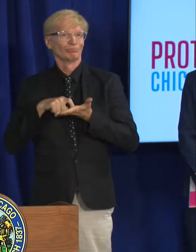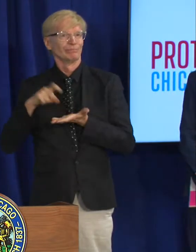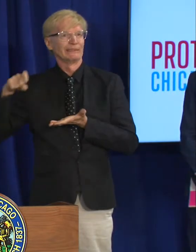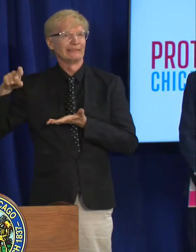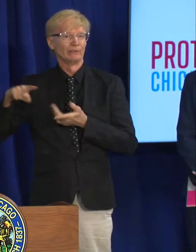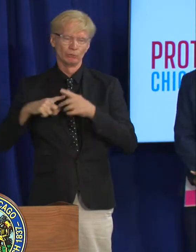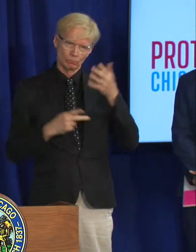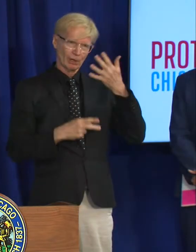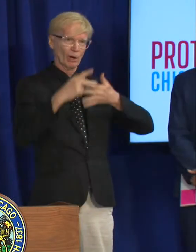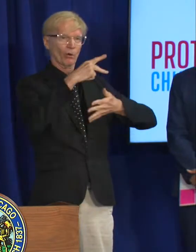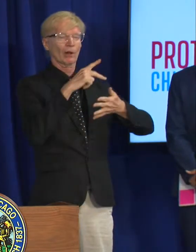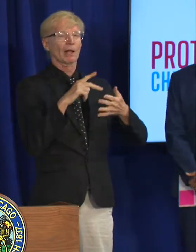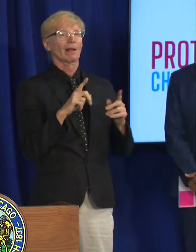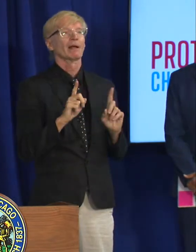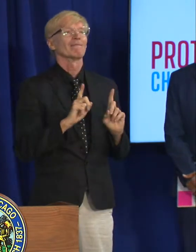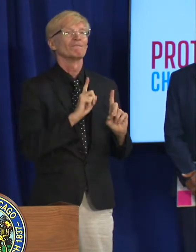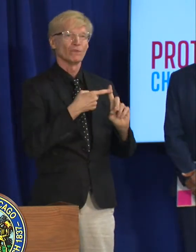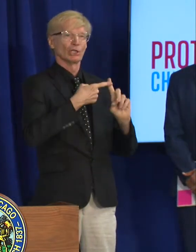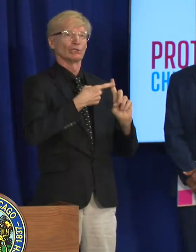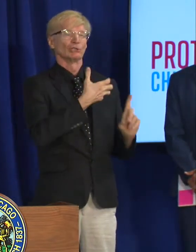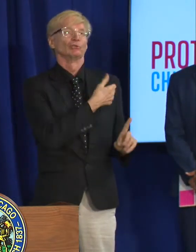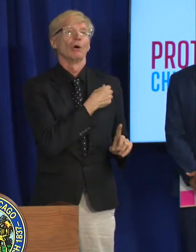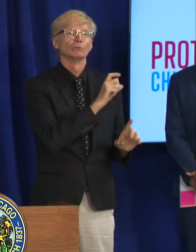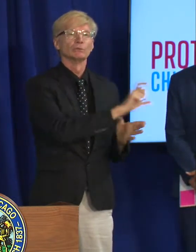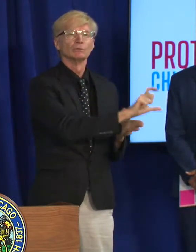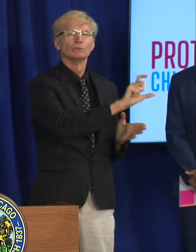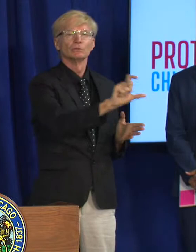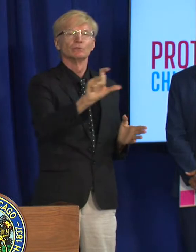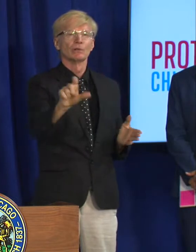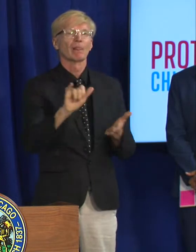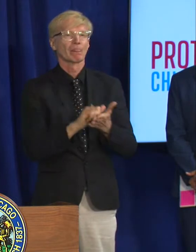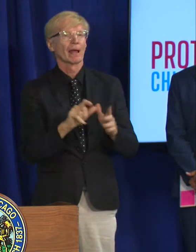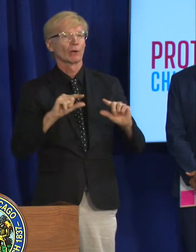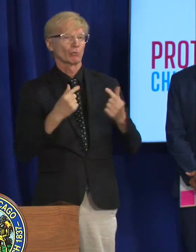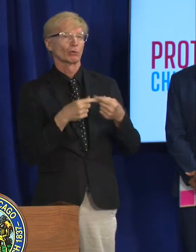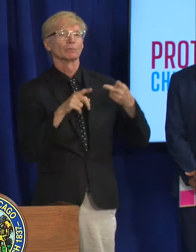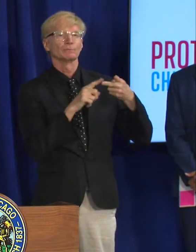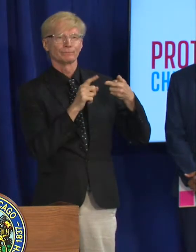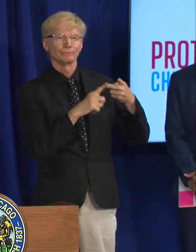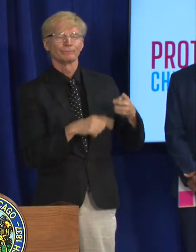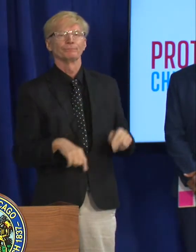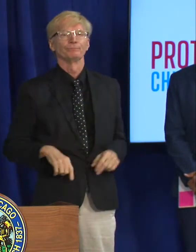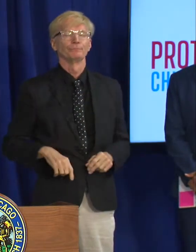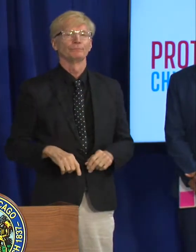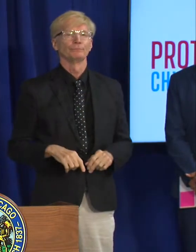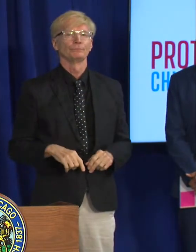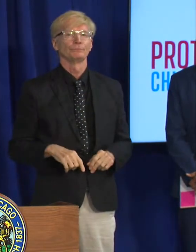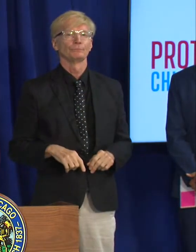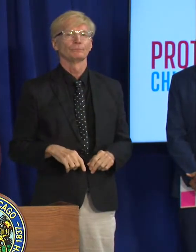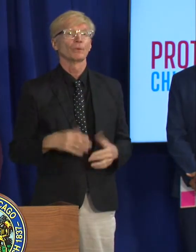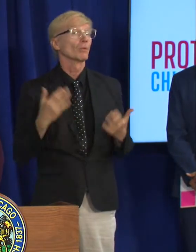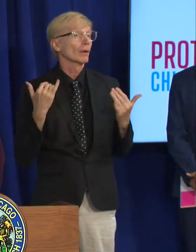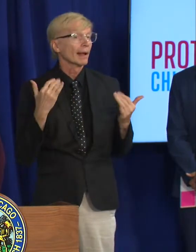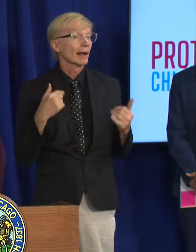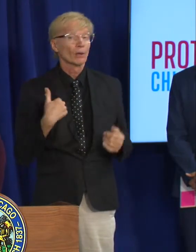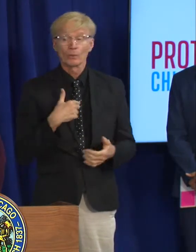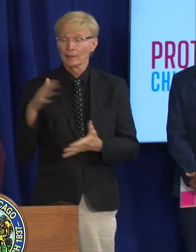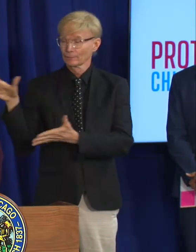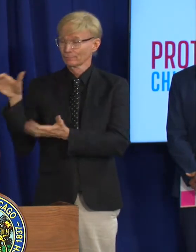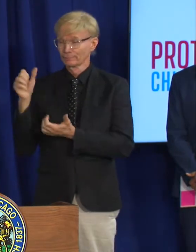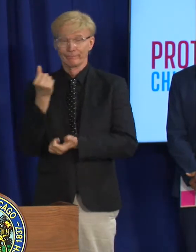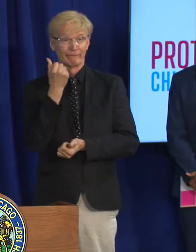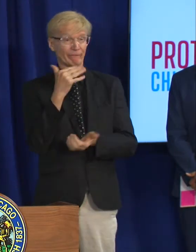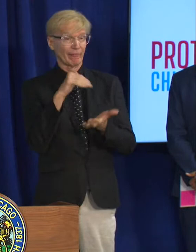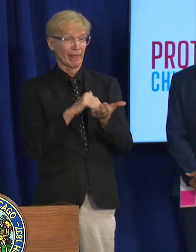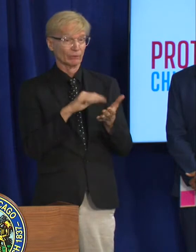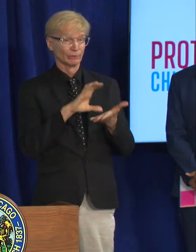getting the first doses out because otherwise if we're getting 15 000 doses